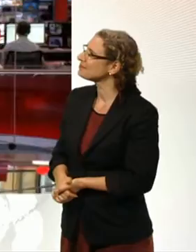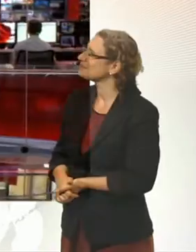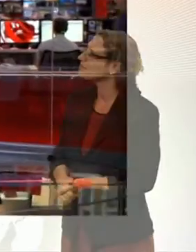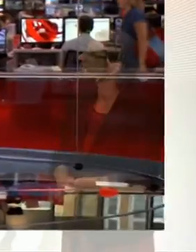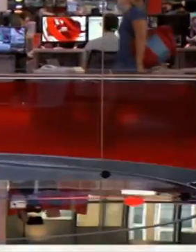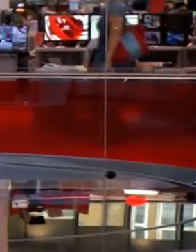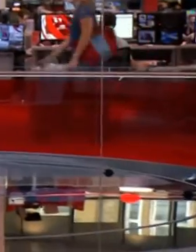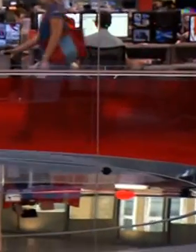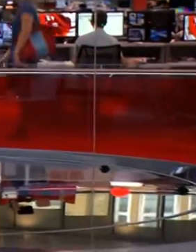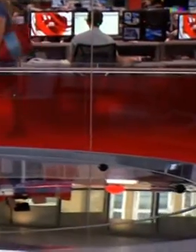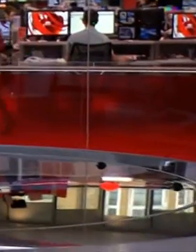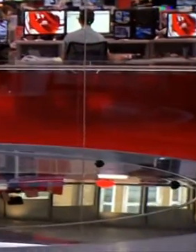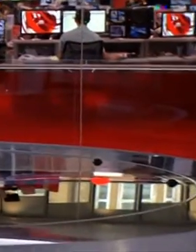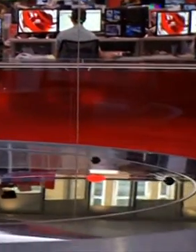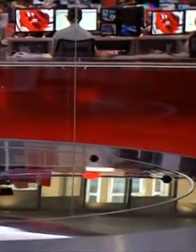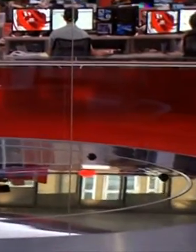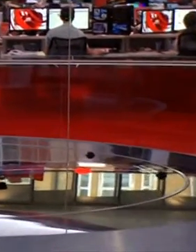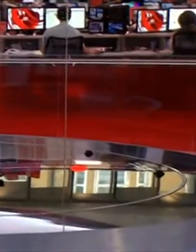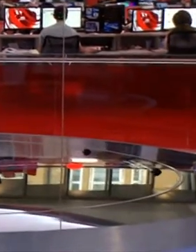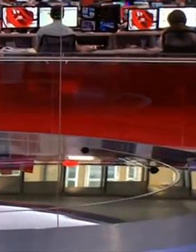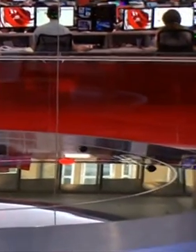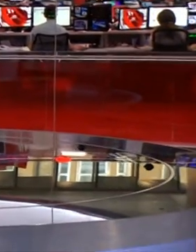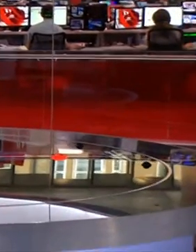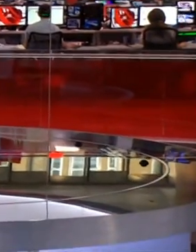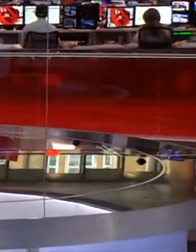That's all from us now on BBC One. It's time for the news where you are from me. Good afternoon. MUSIC